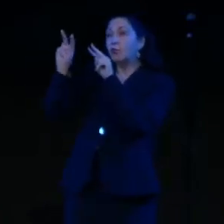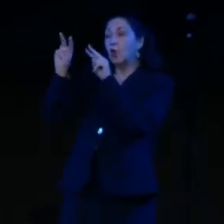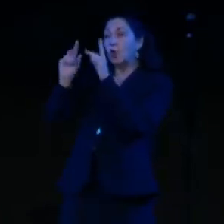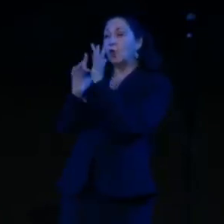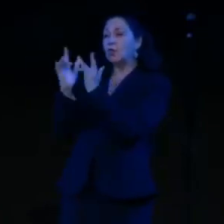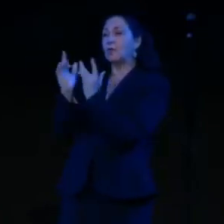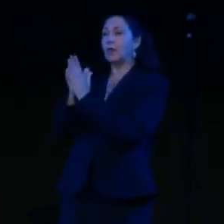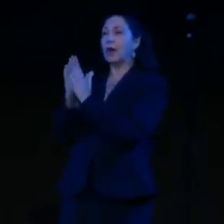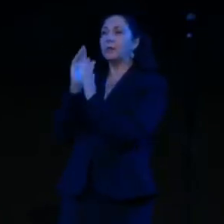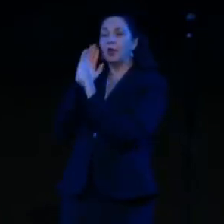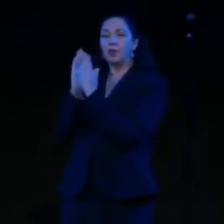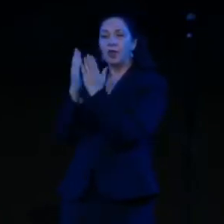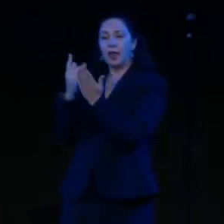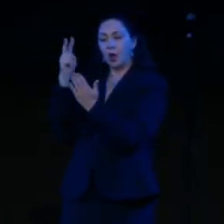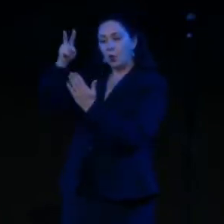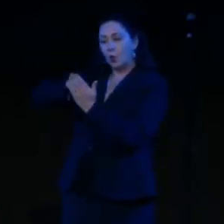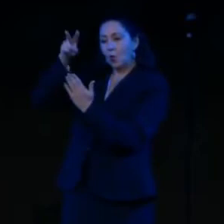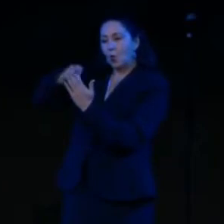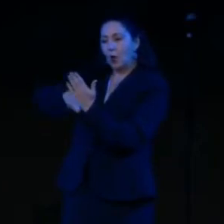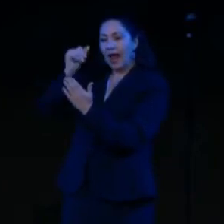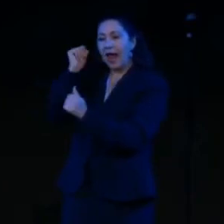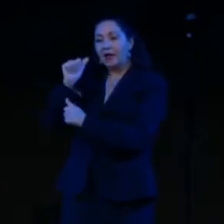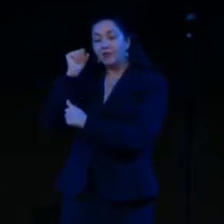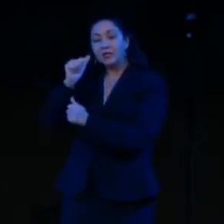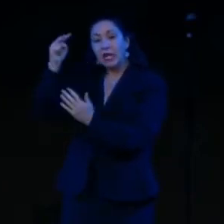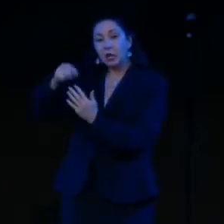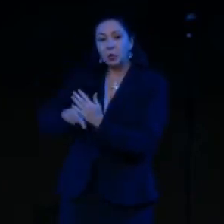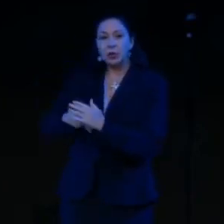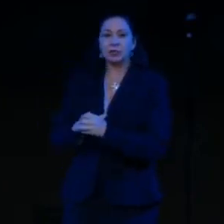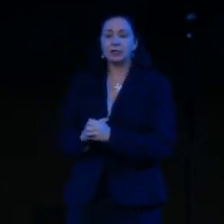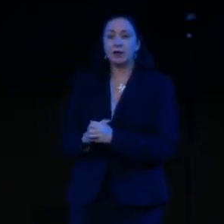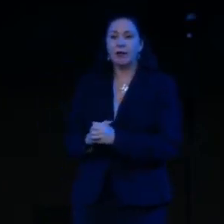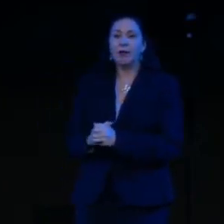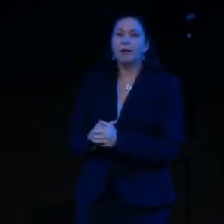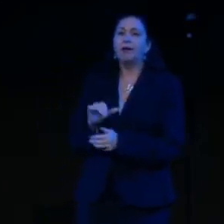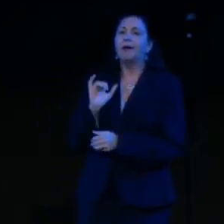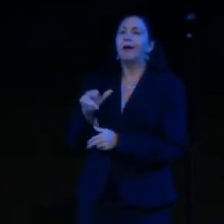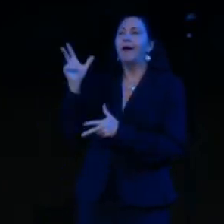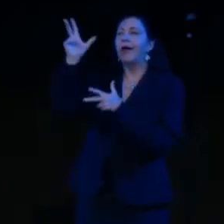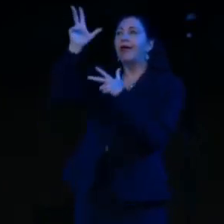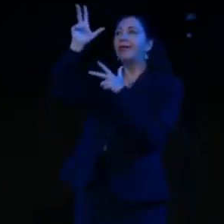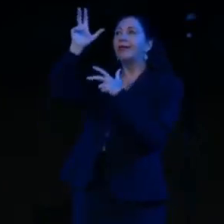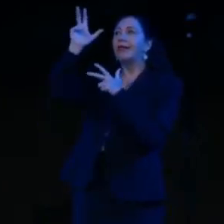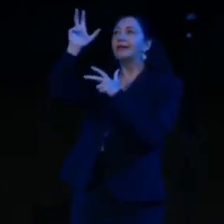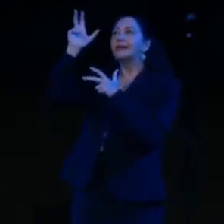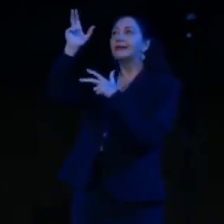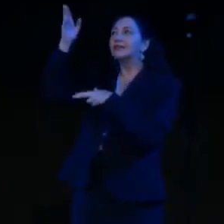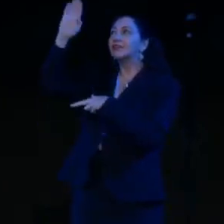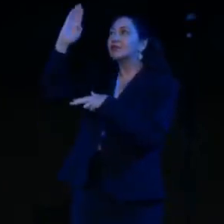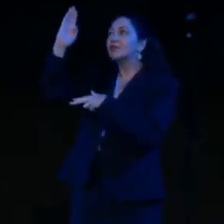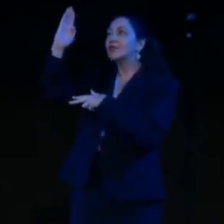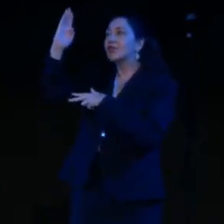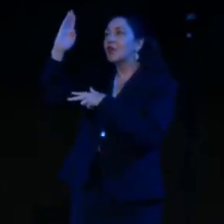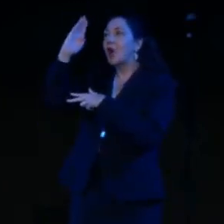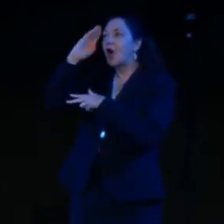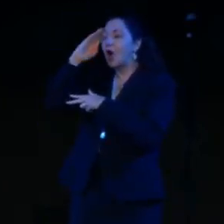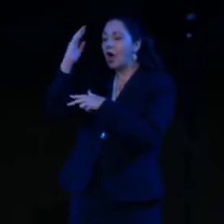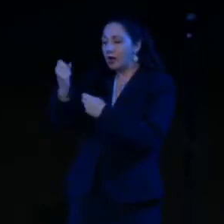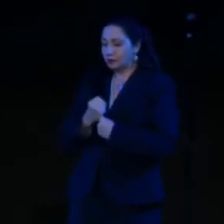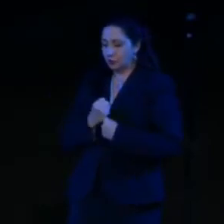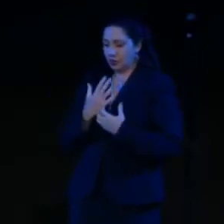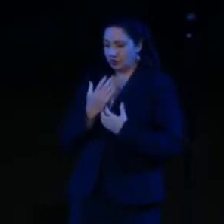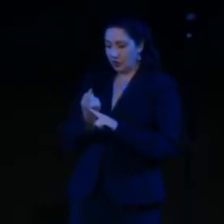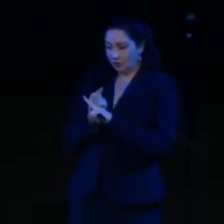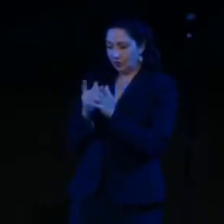one that opens the Bible daily and reads it. They listen for God to speak through it. They pray the